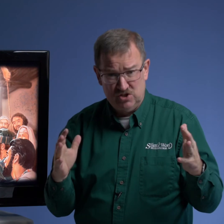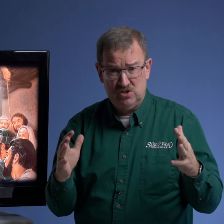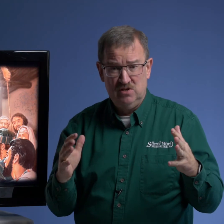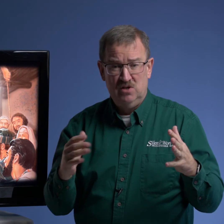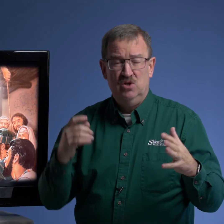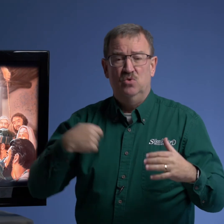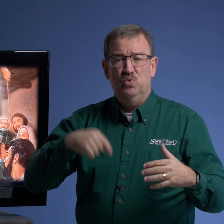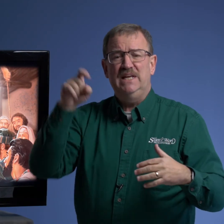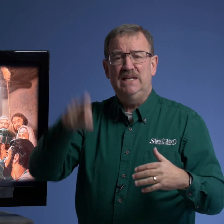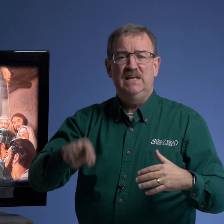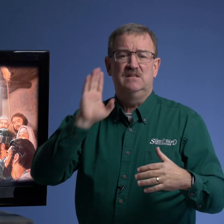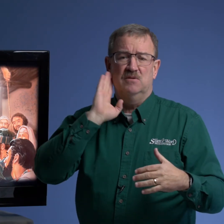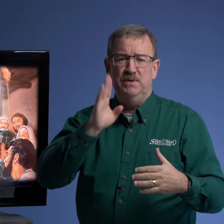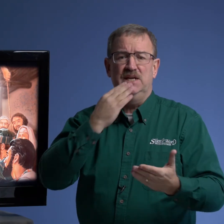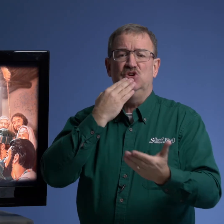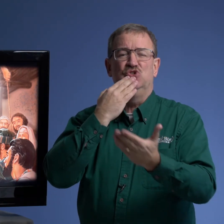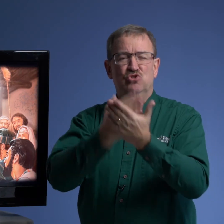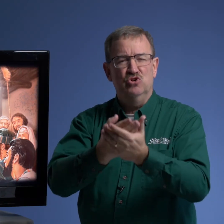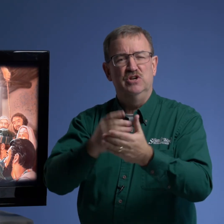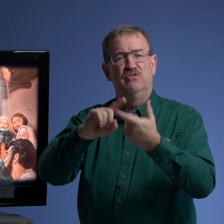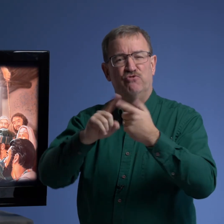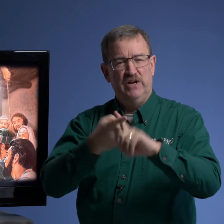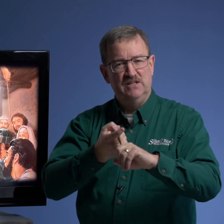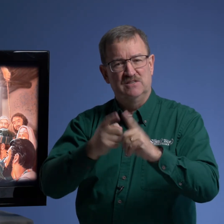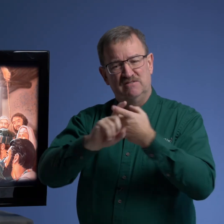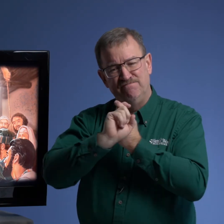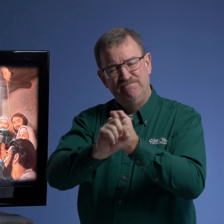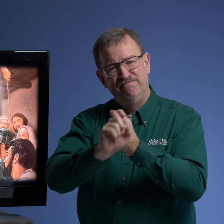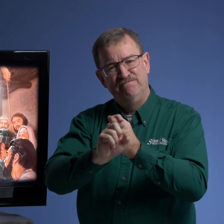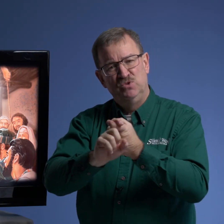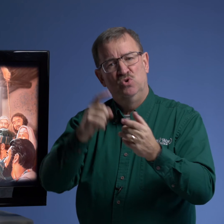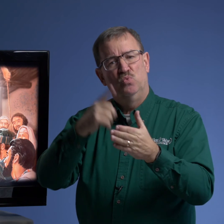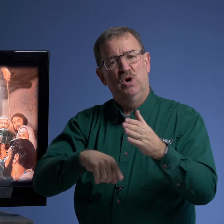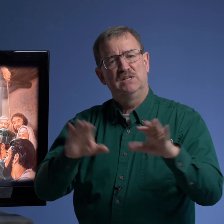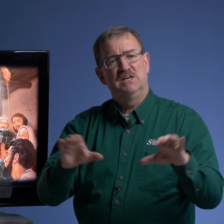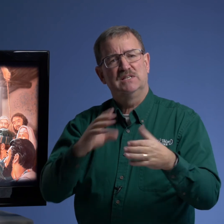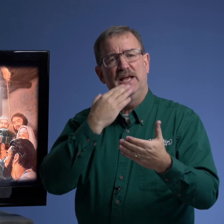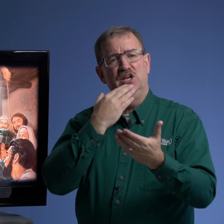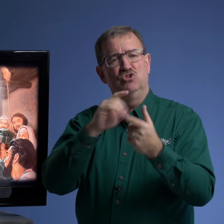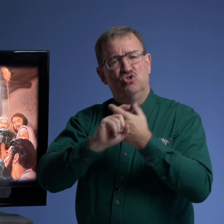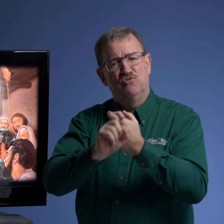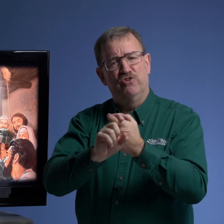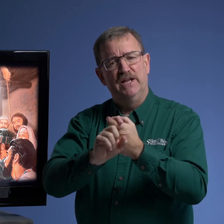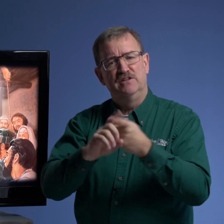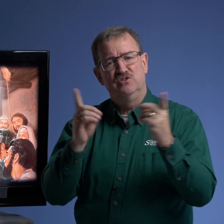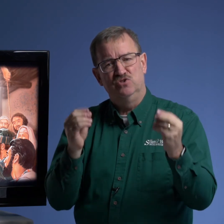we need to be good friends what does a good friend do